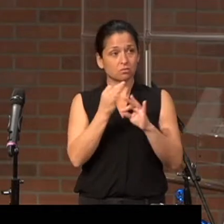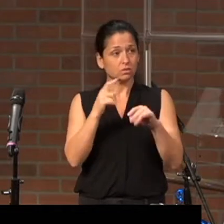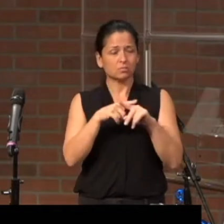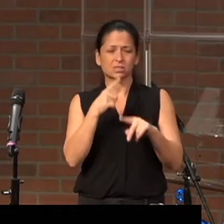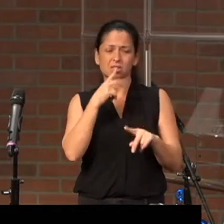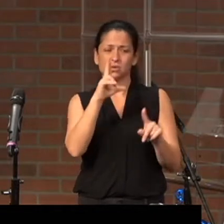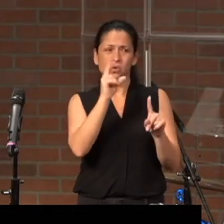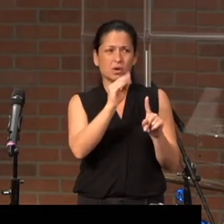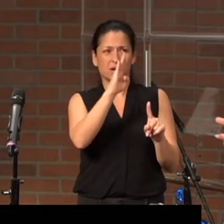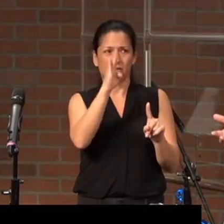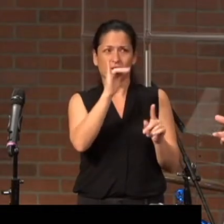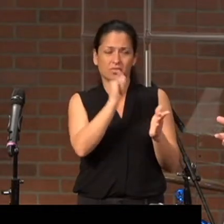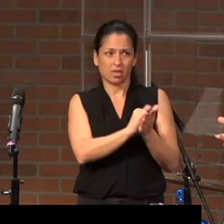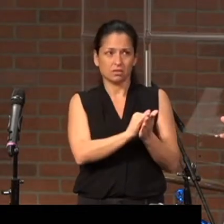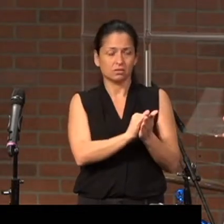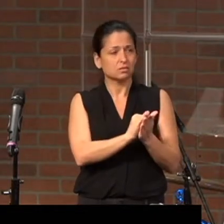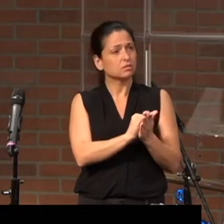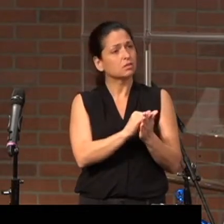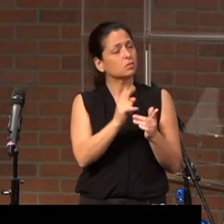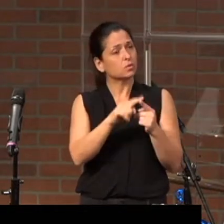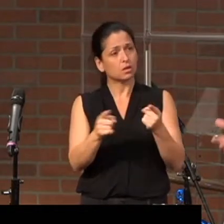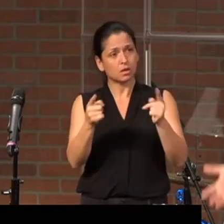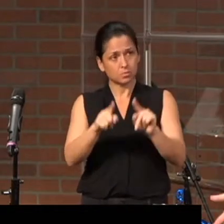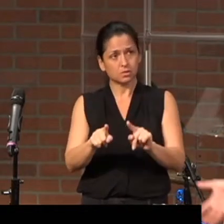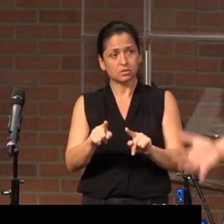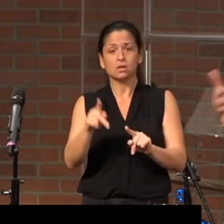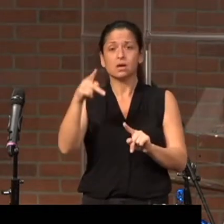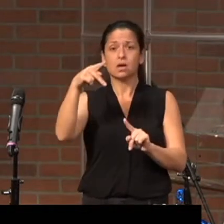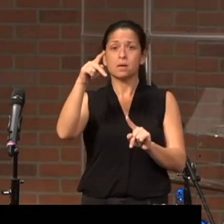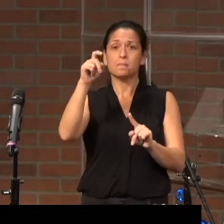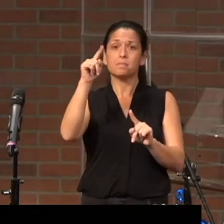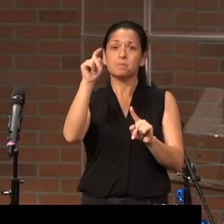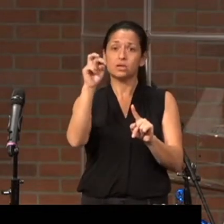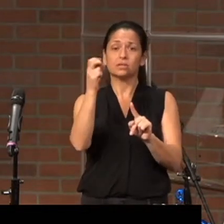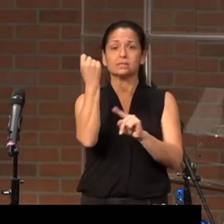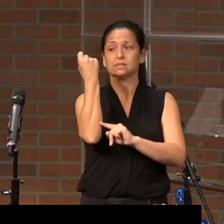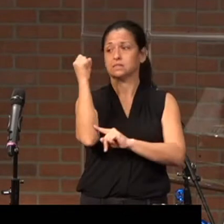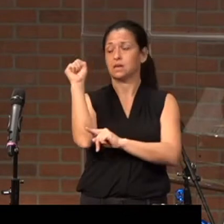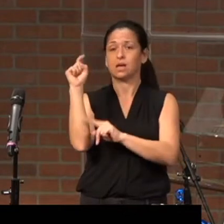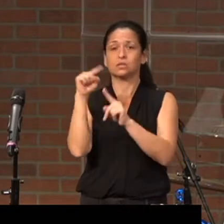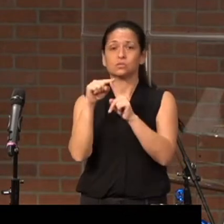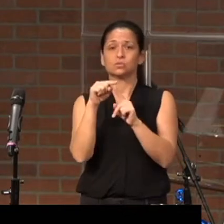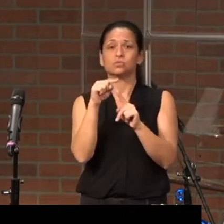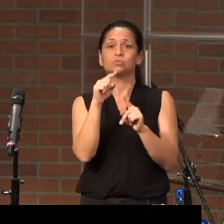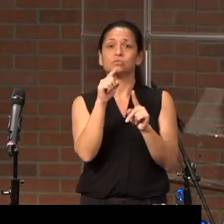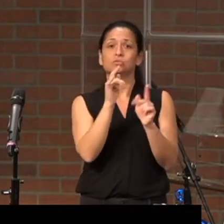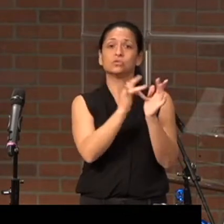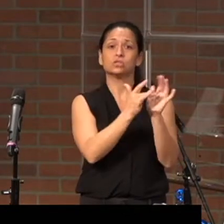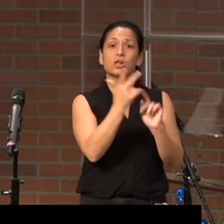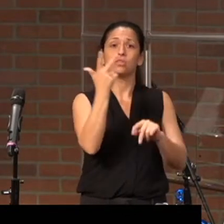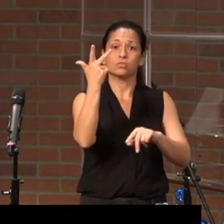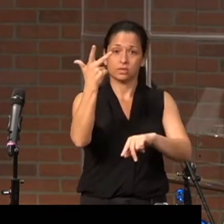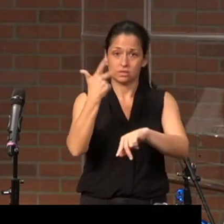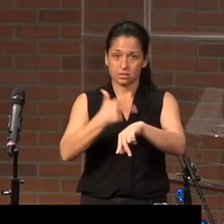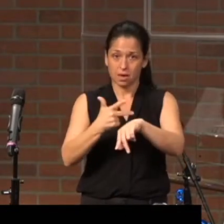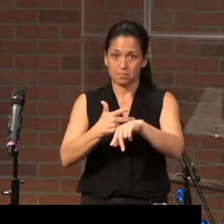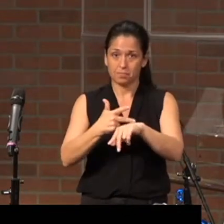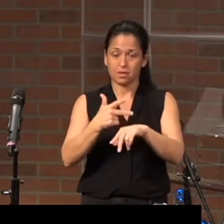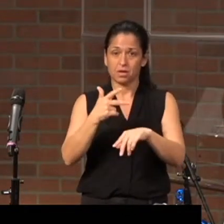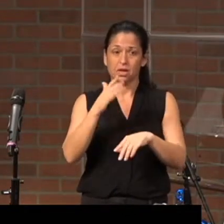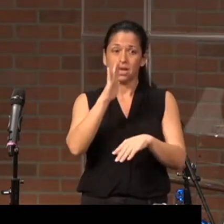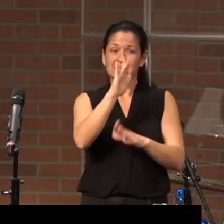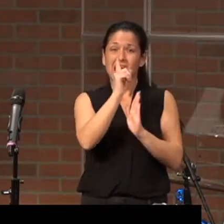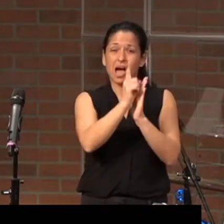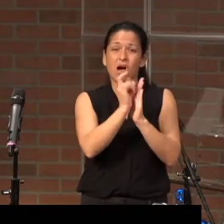never do that. And what happens? Peter denies Jesus three times in his hour of most need and